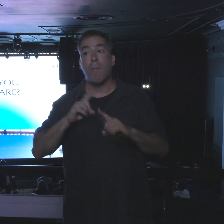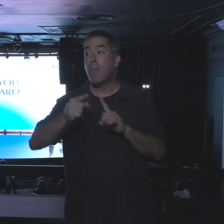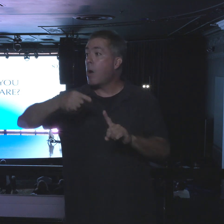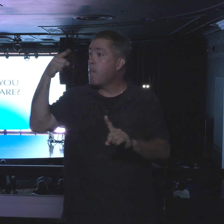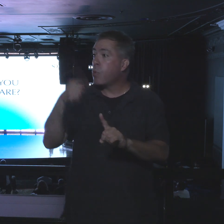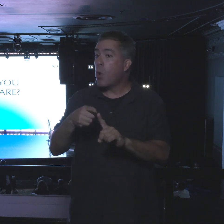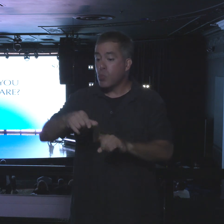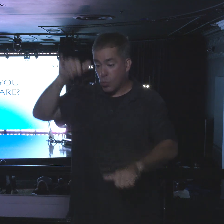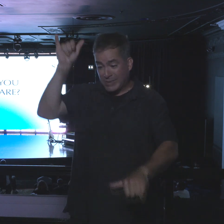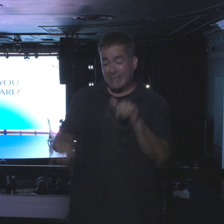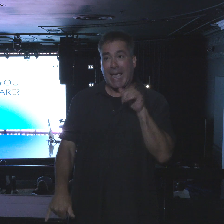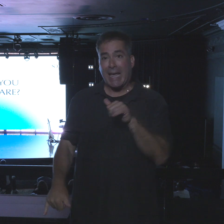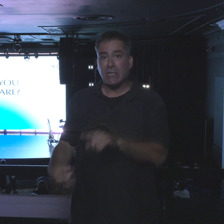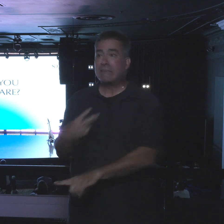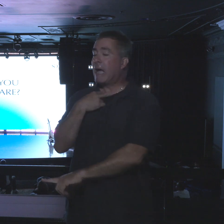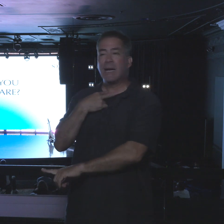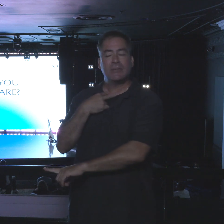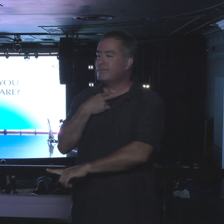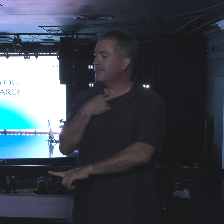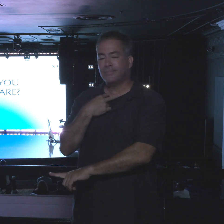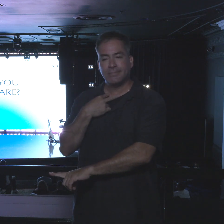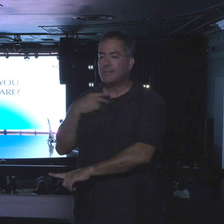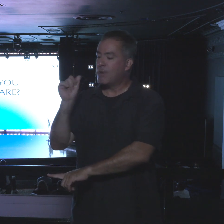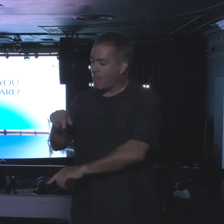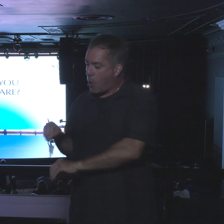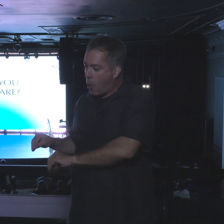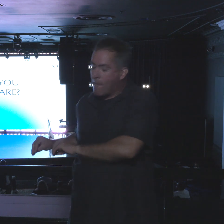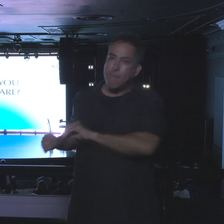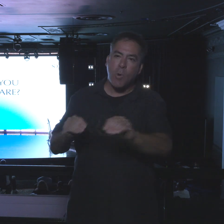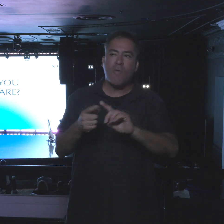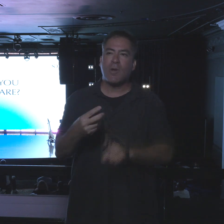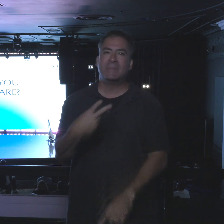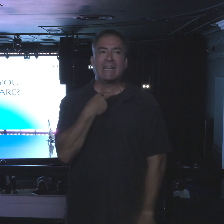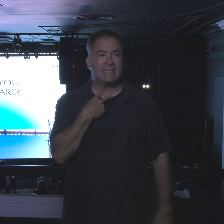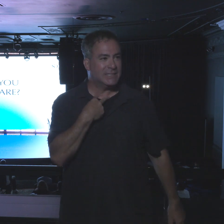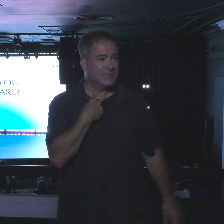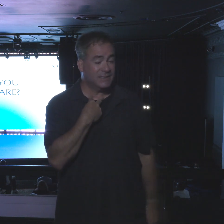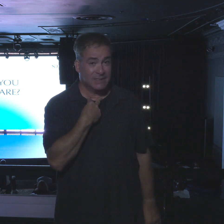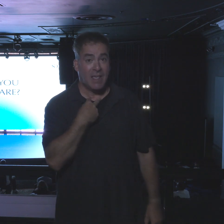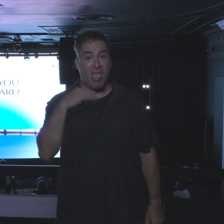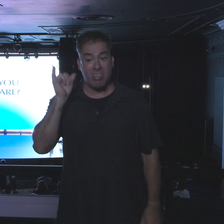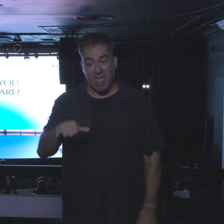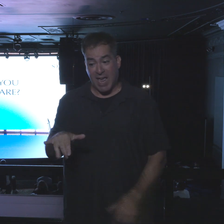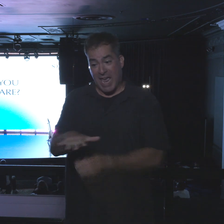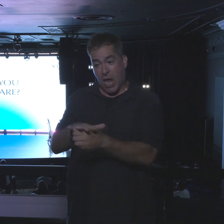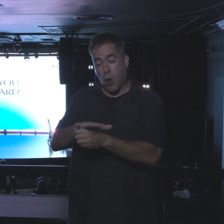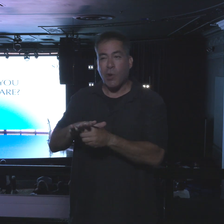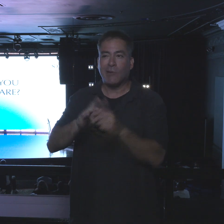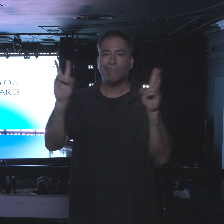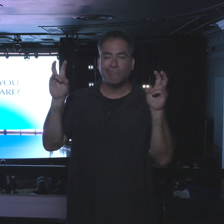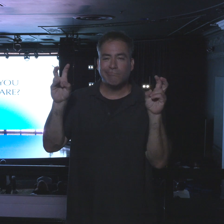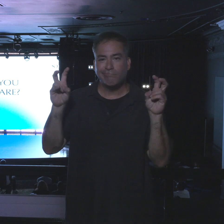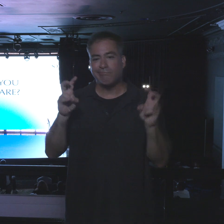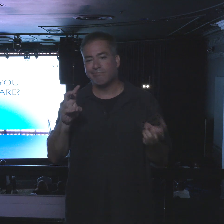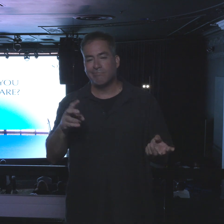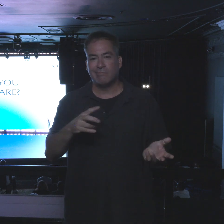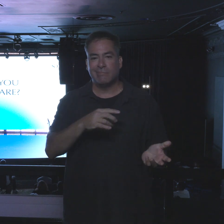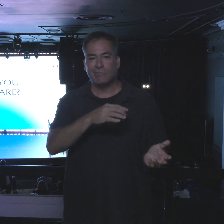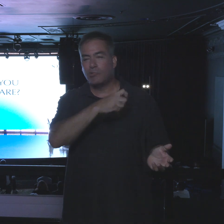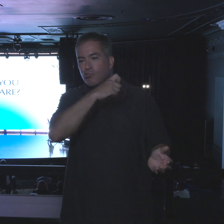in the desert. We got to get out of the desert. And in the desert, they were brought to